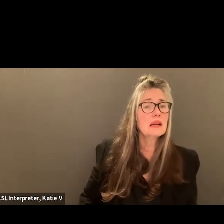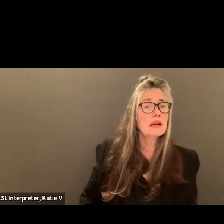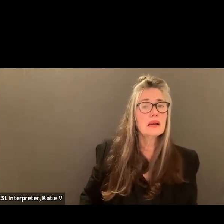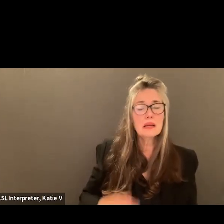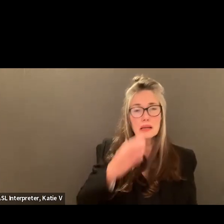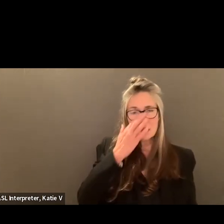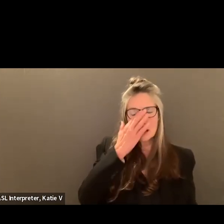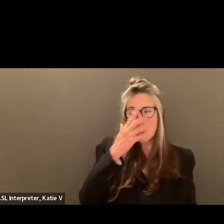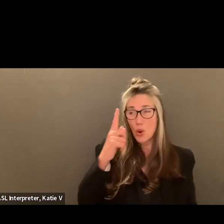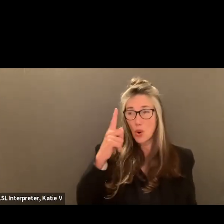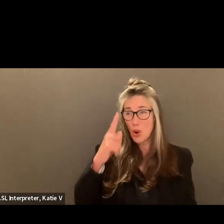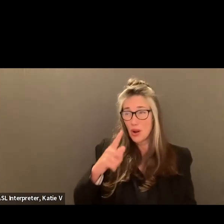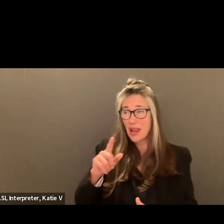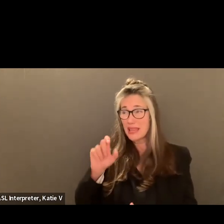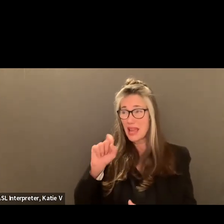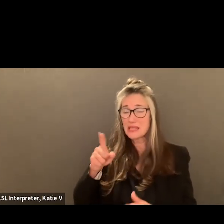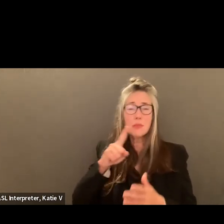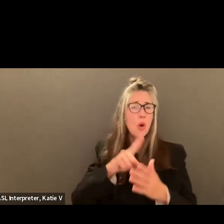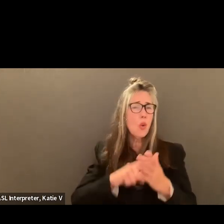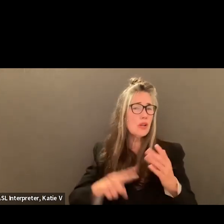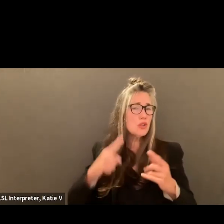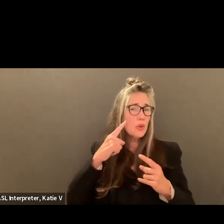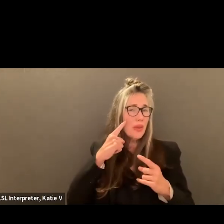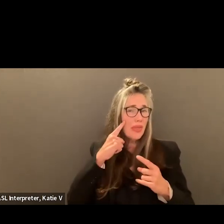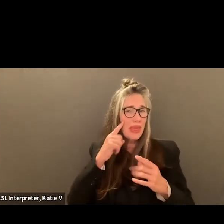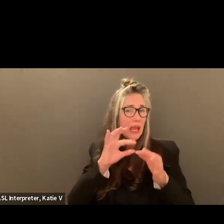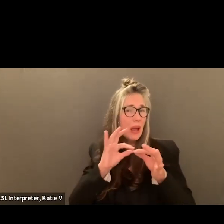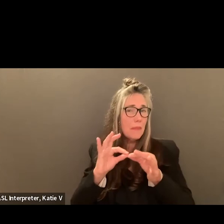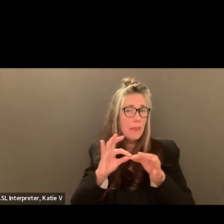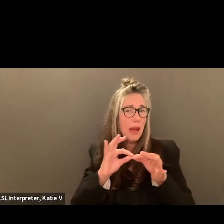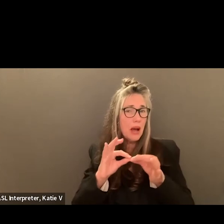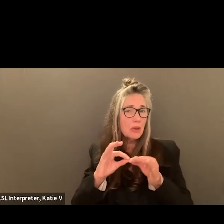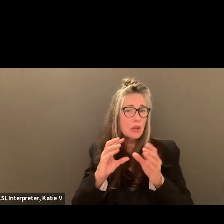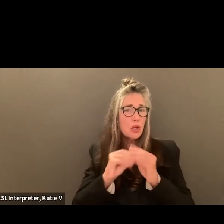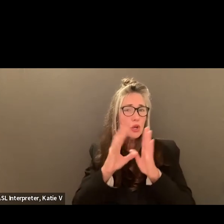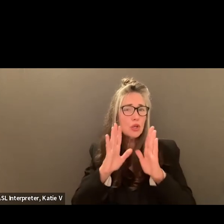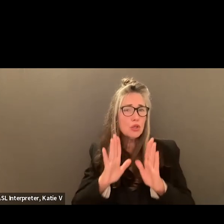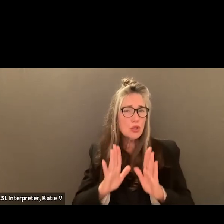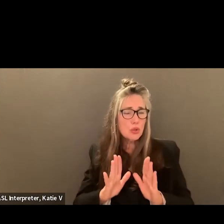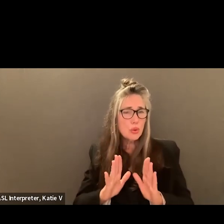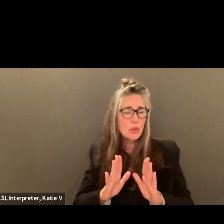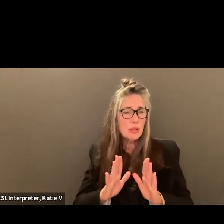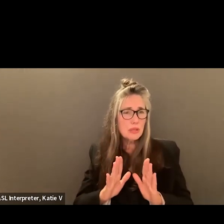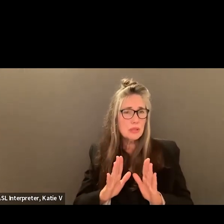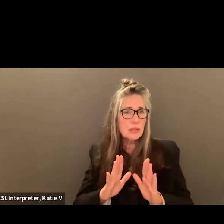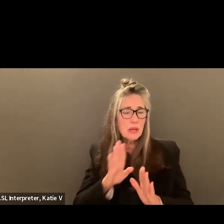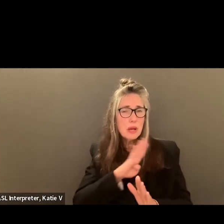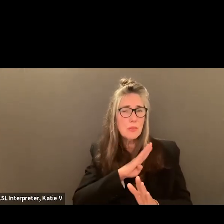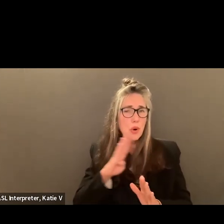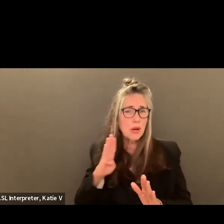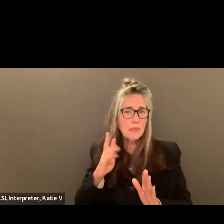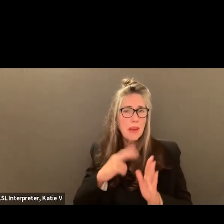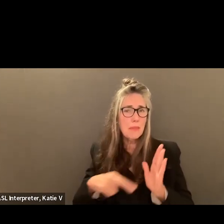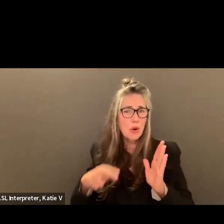student role or the student board member role? Yeah, I think it was for the, they said the interview. It would be a better question for the interview, but